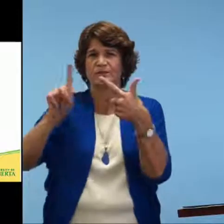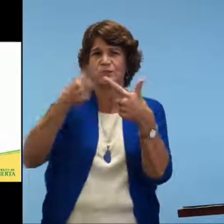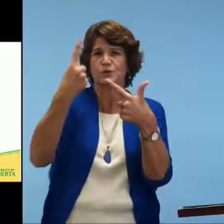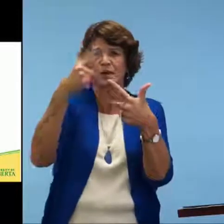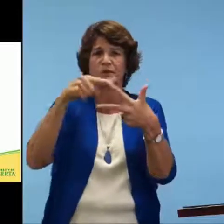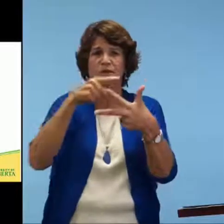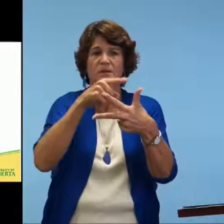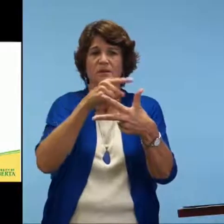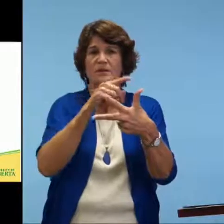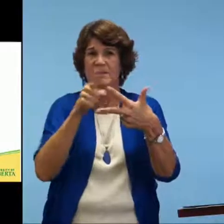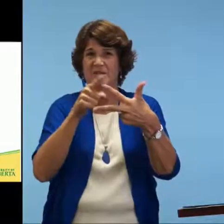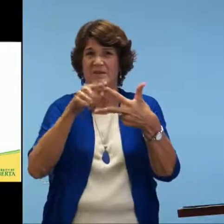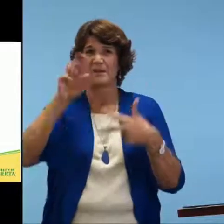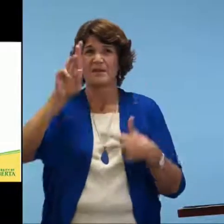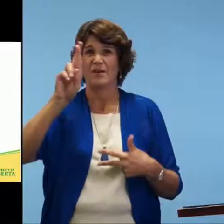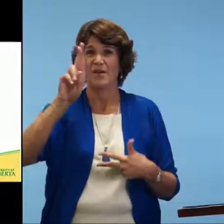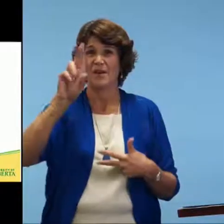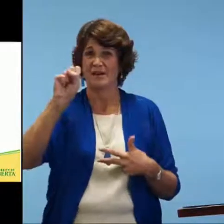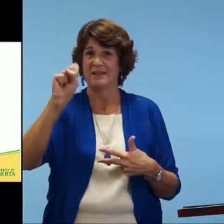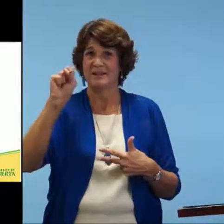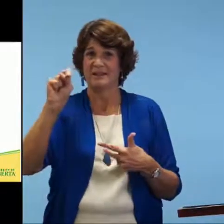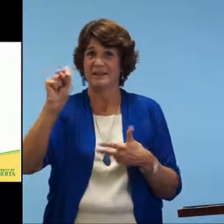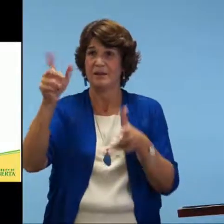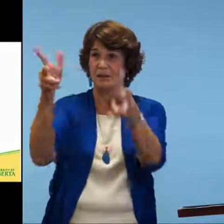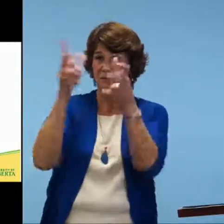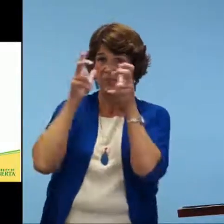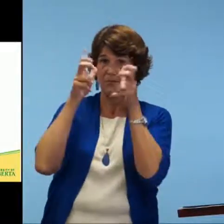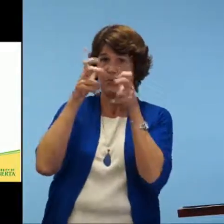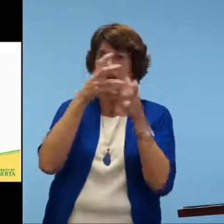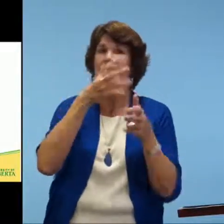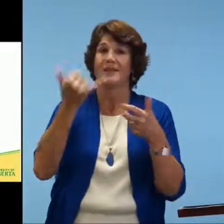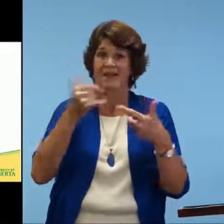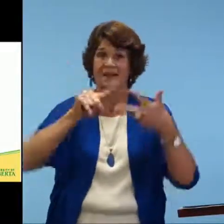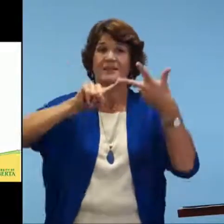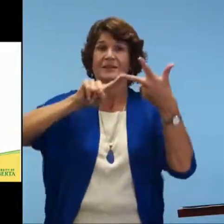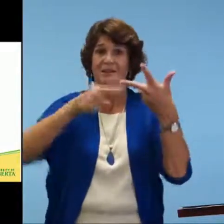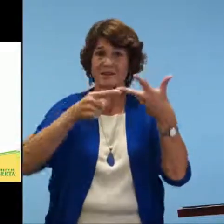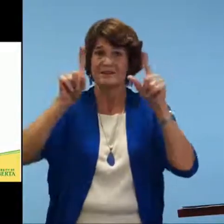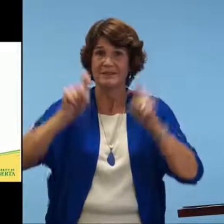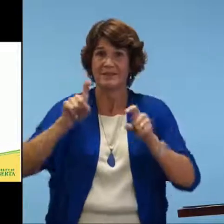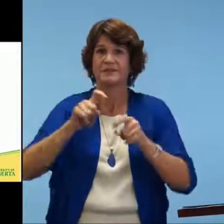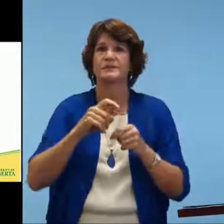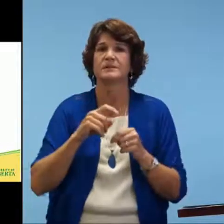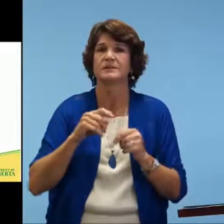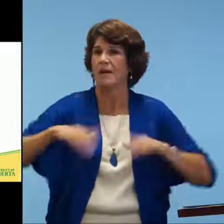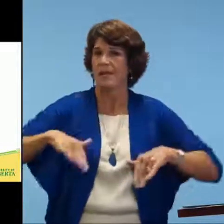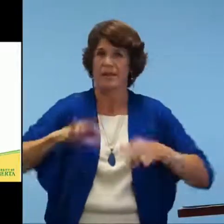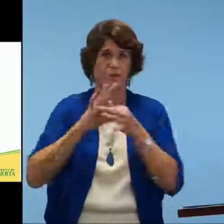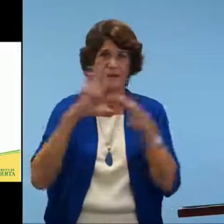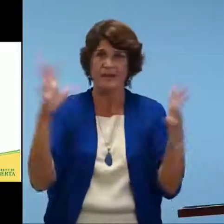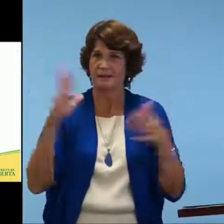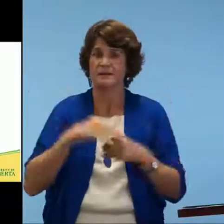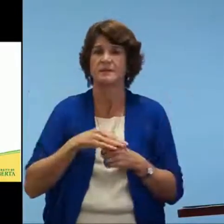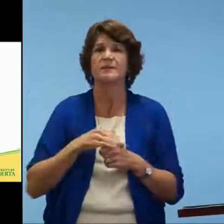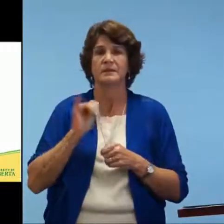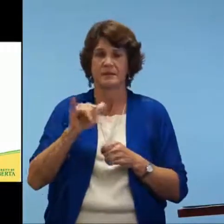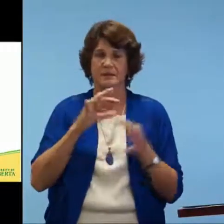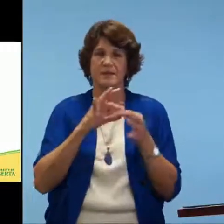The third test is connected to the first one. The second one I just spoke about is the receptive test.